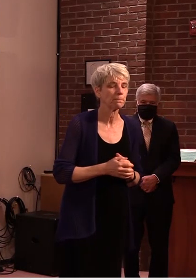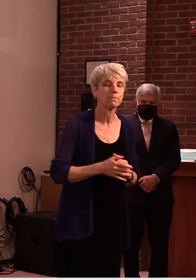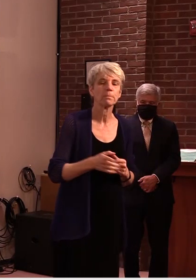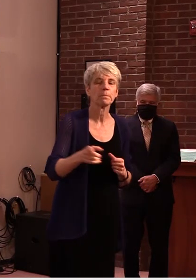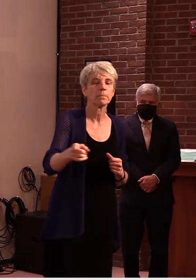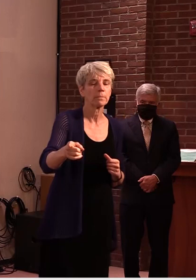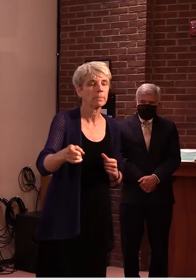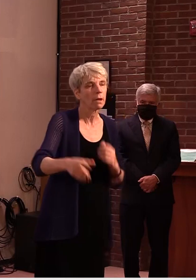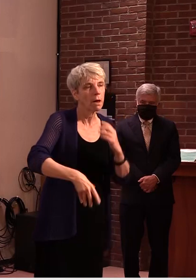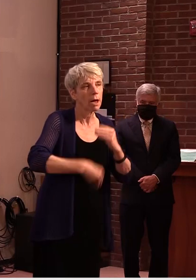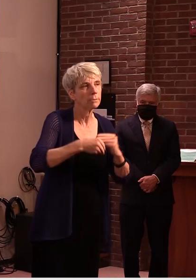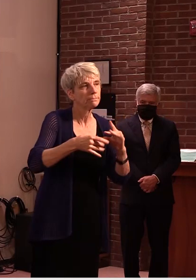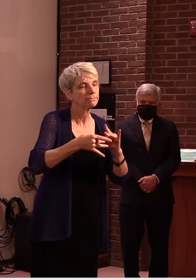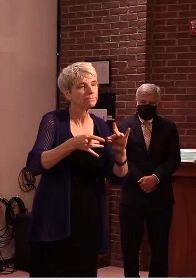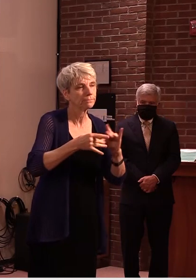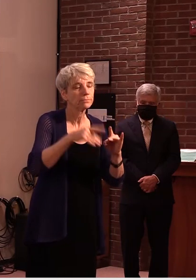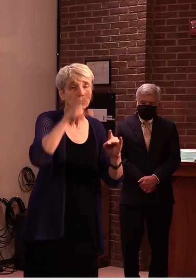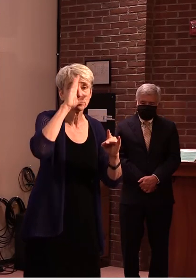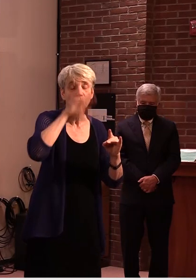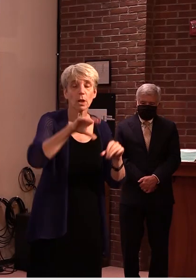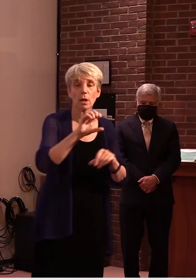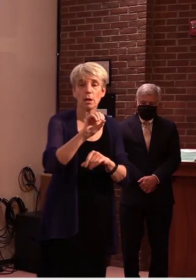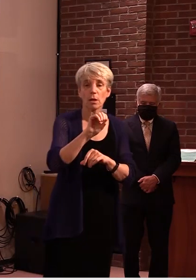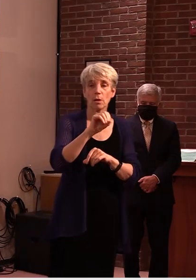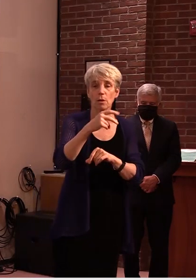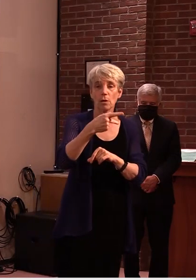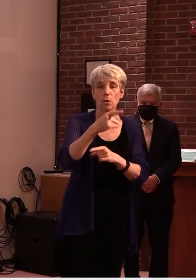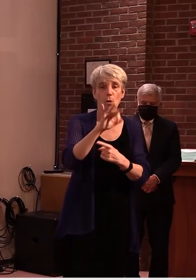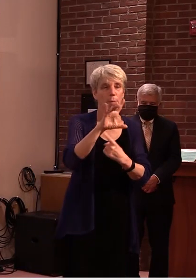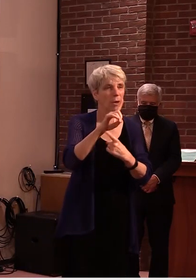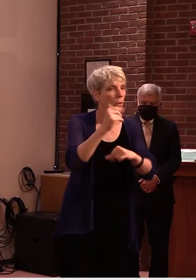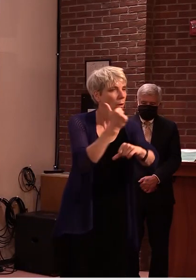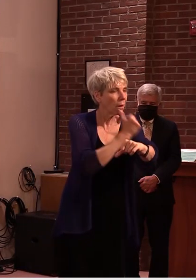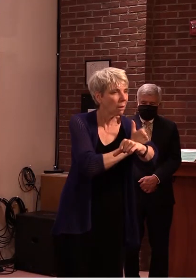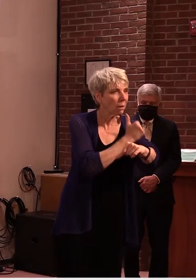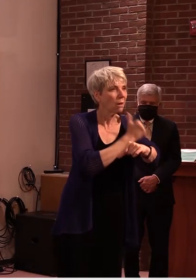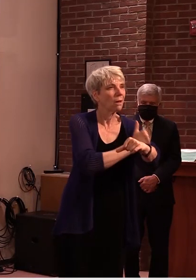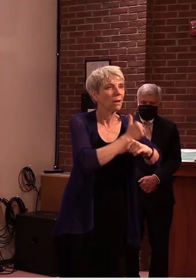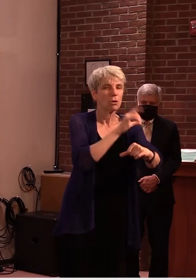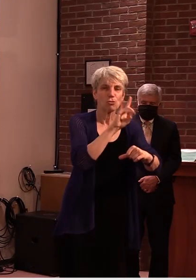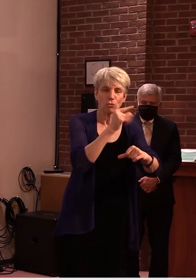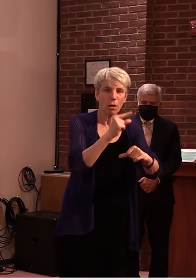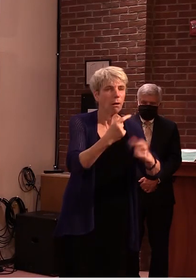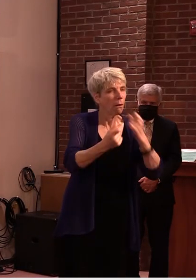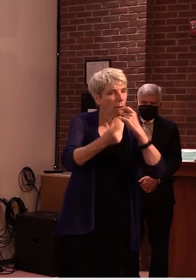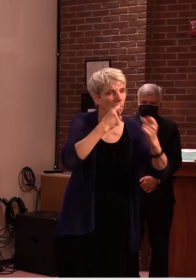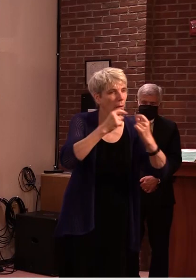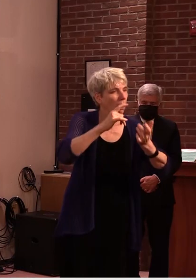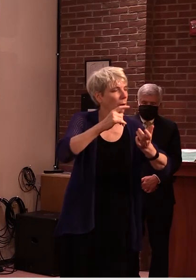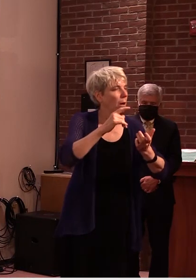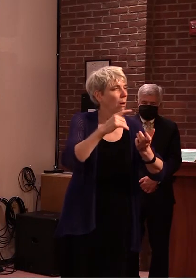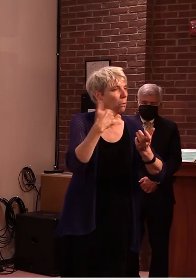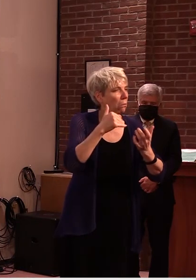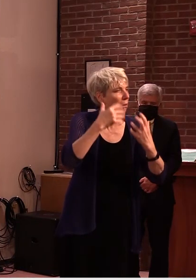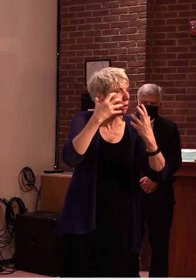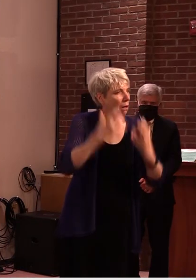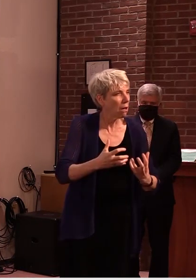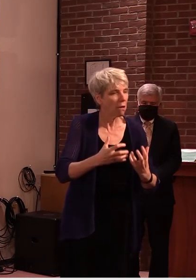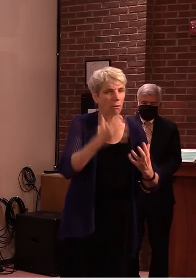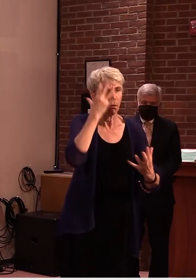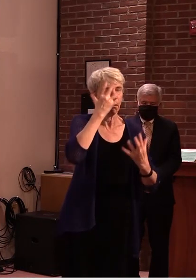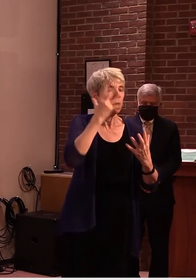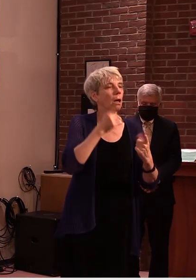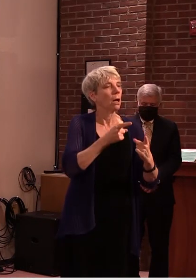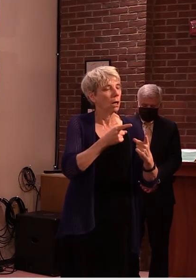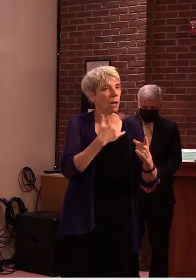well with with opioids as i'm sure you know uh you know if you discontinue opioids uh after three days of